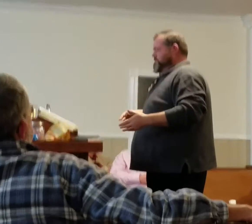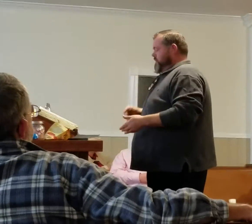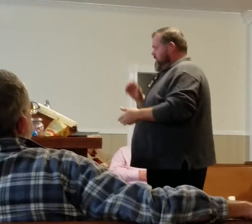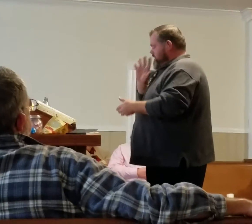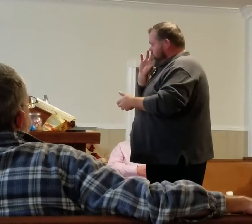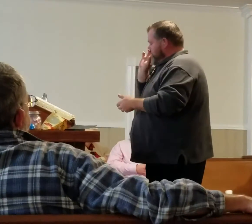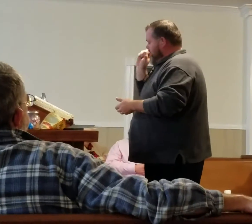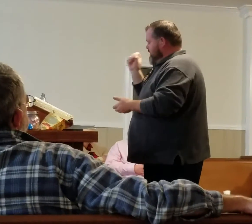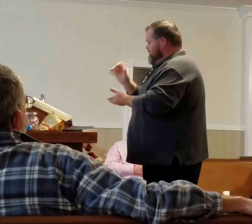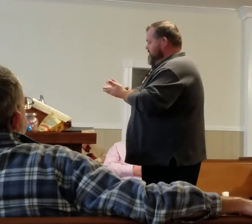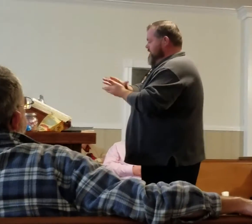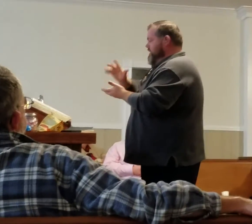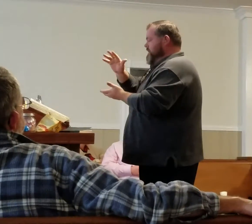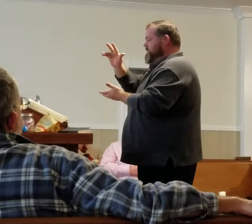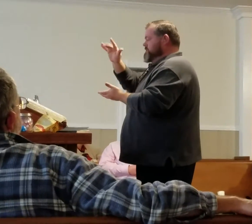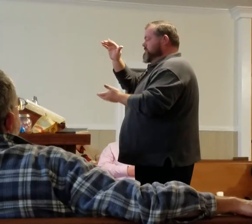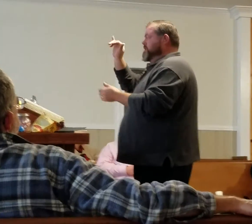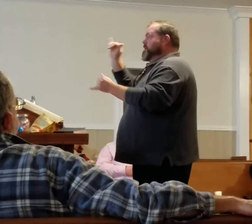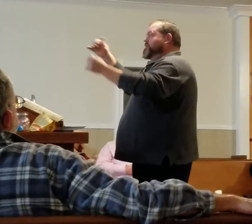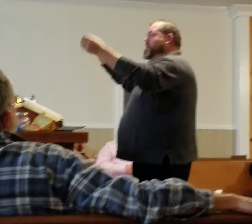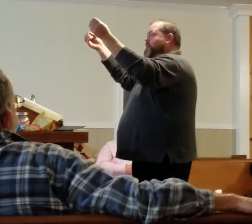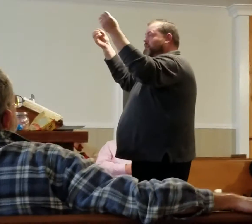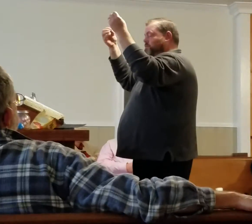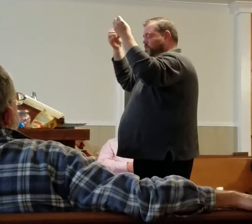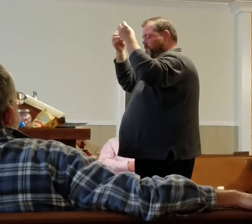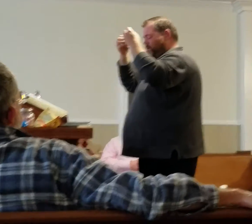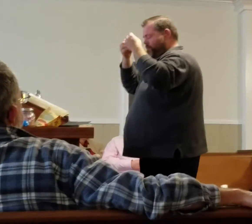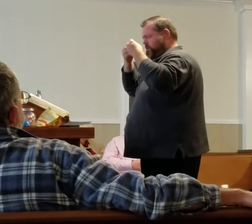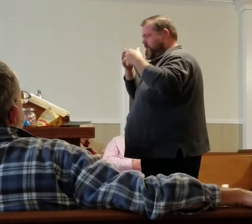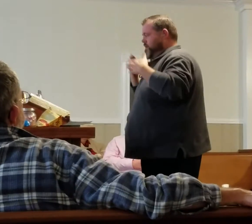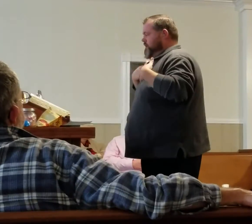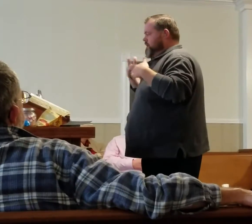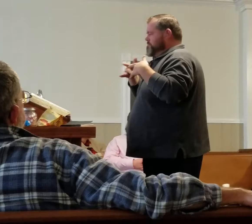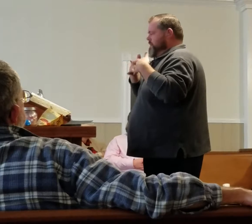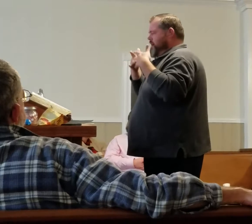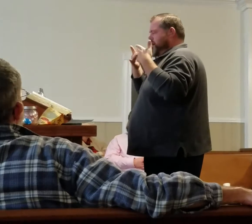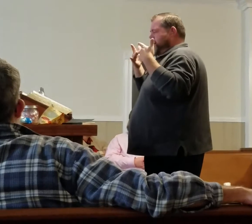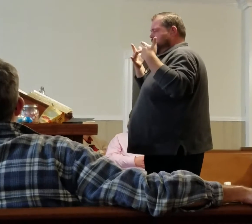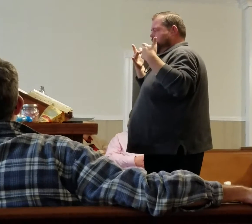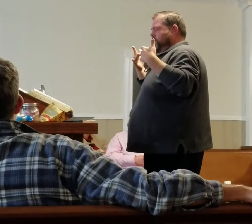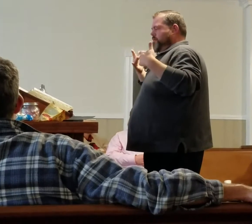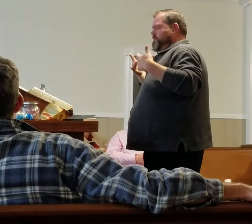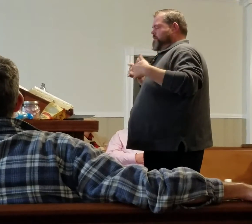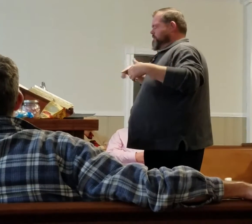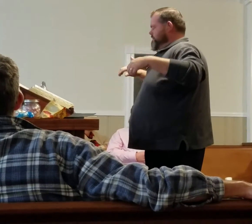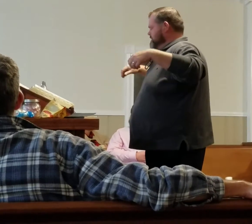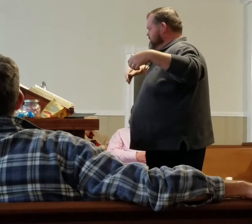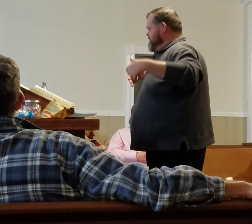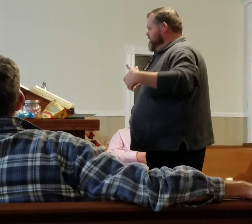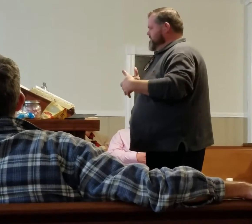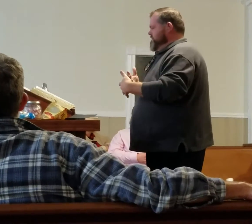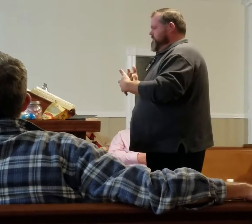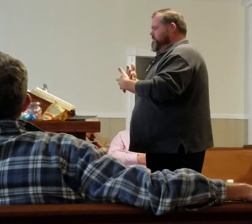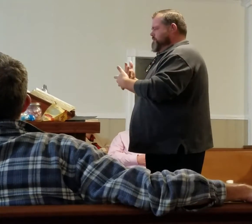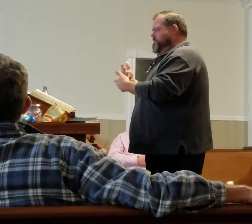what pride that taught my heart to fear,